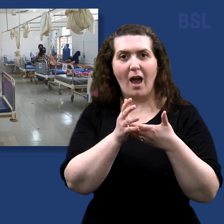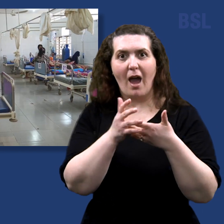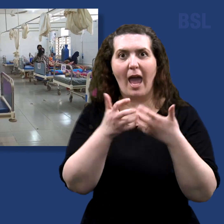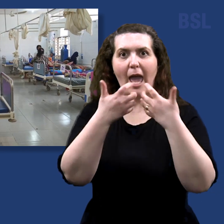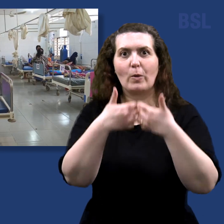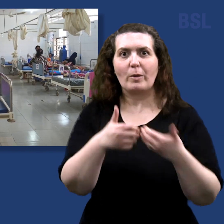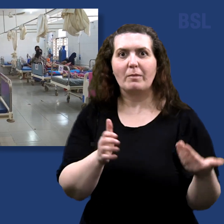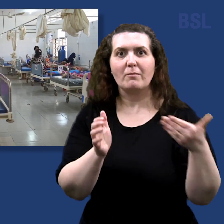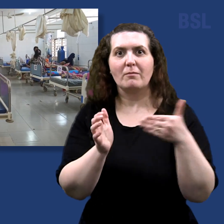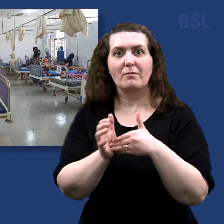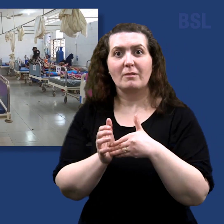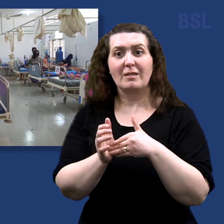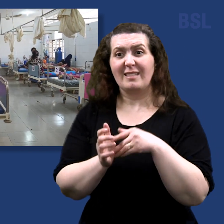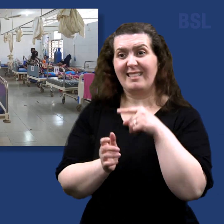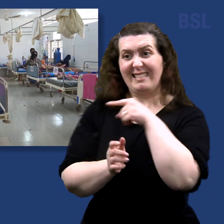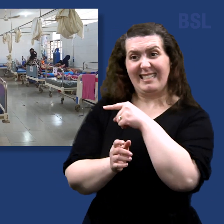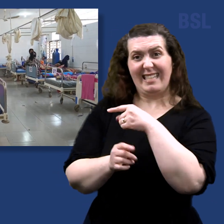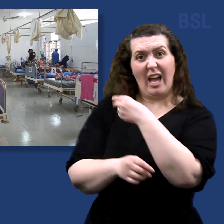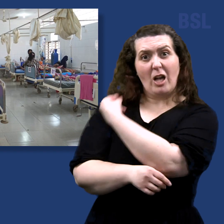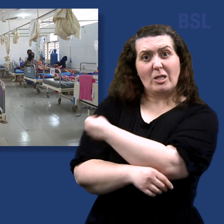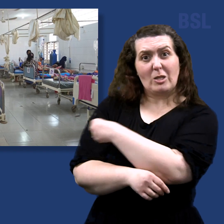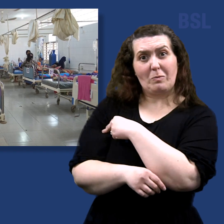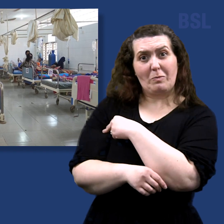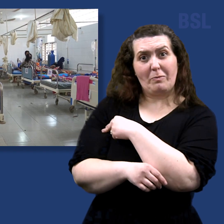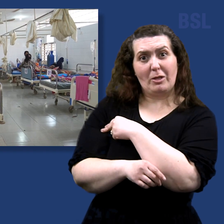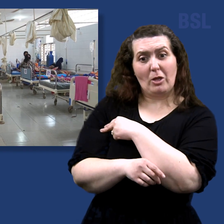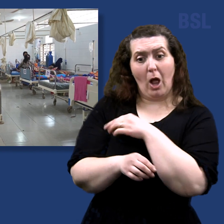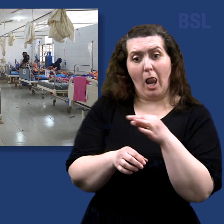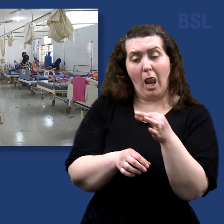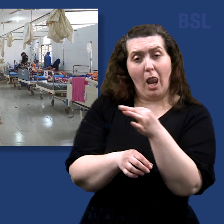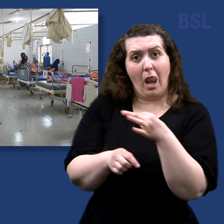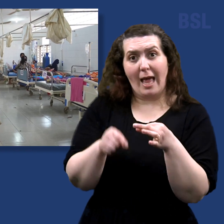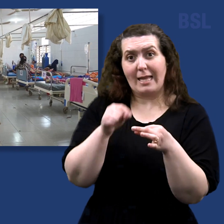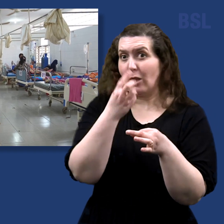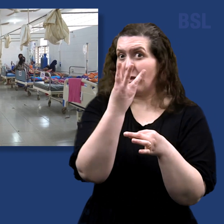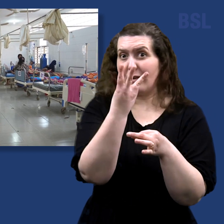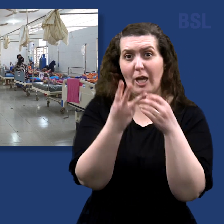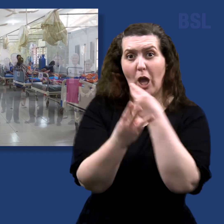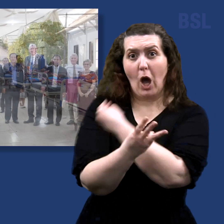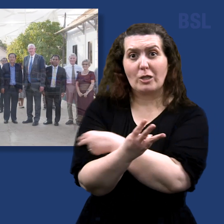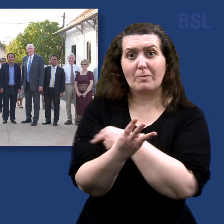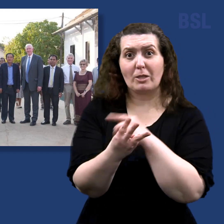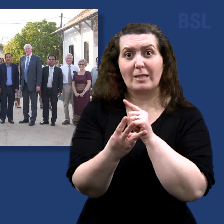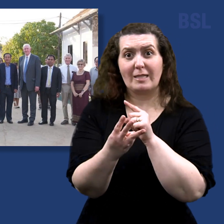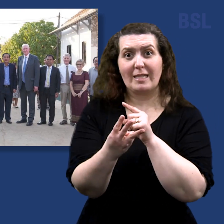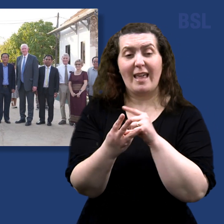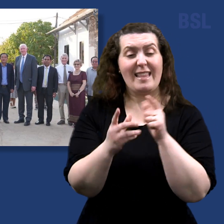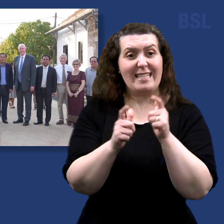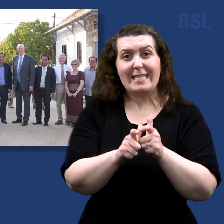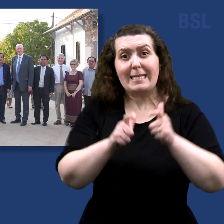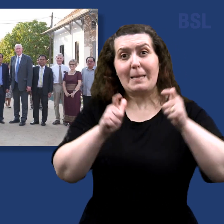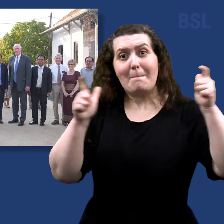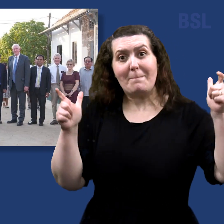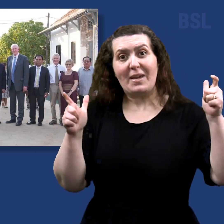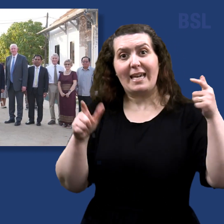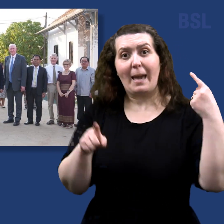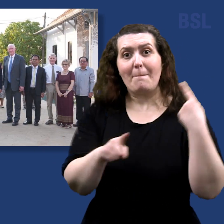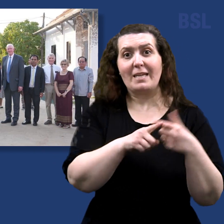in the province. This is the largest humanitarian project the church is undertaking in Cambodia with a $1.5 million